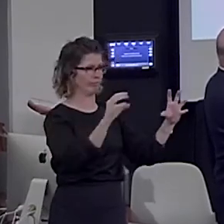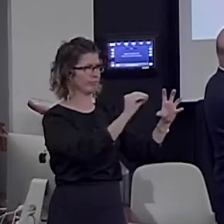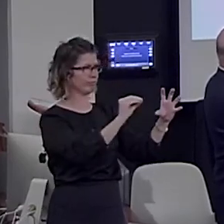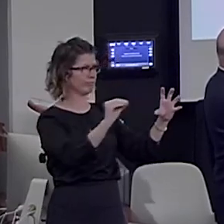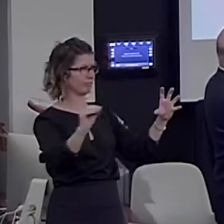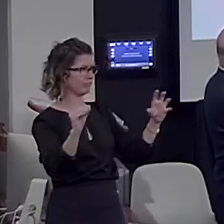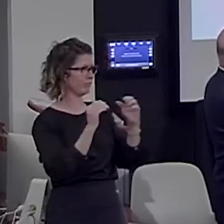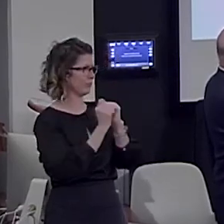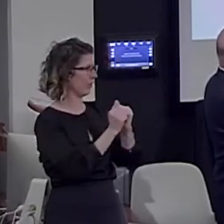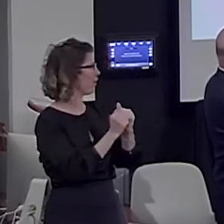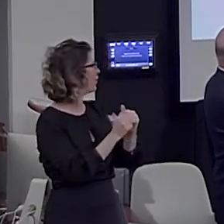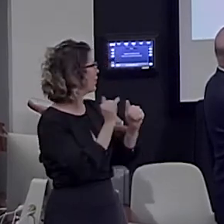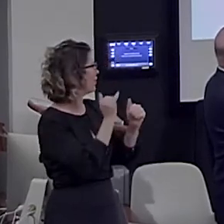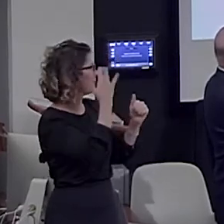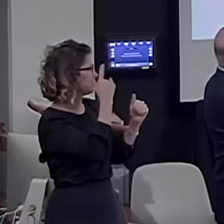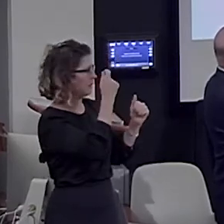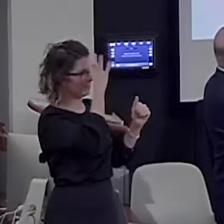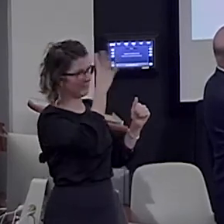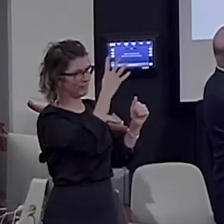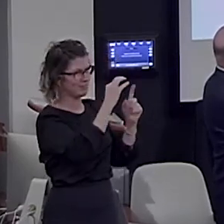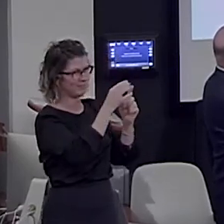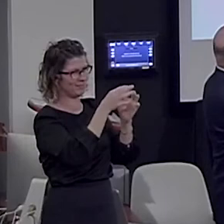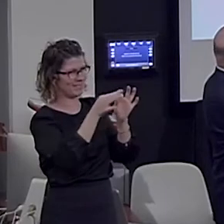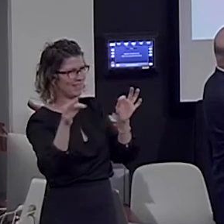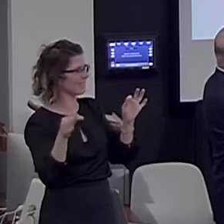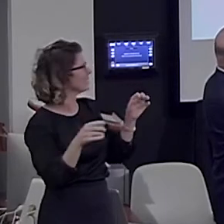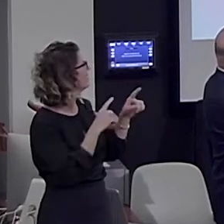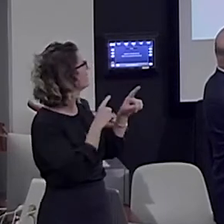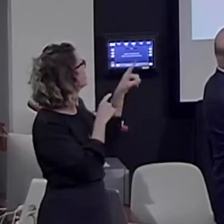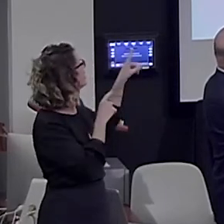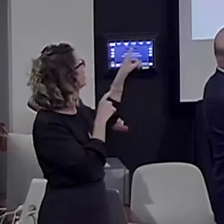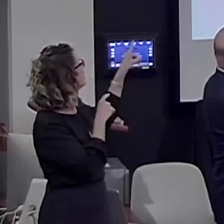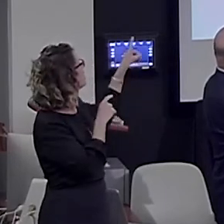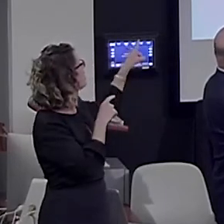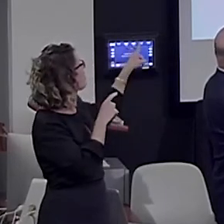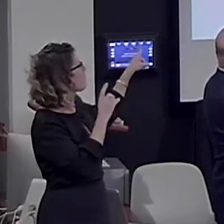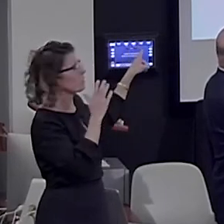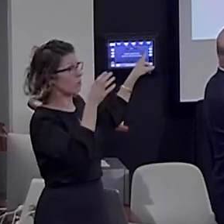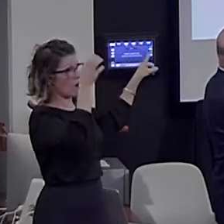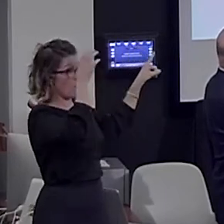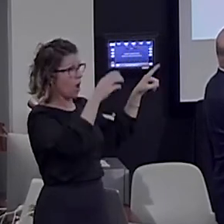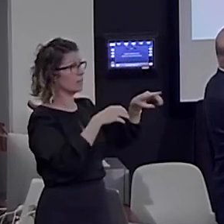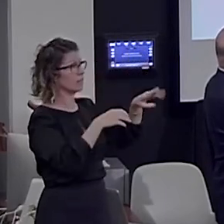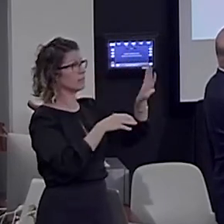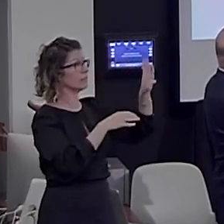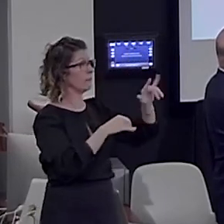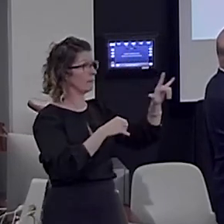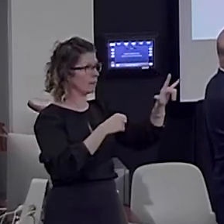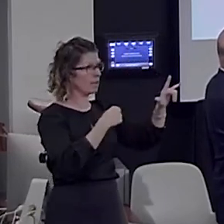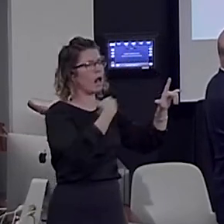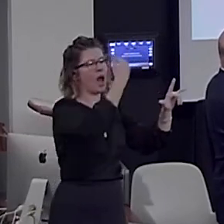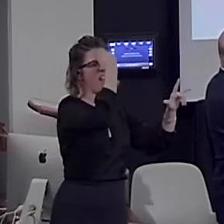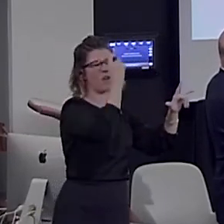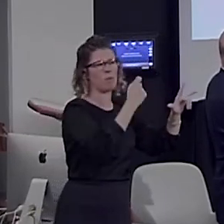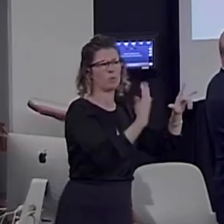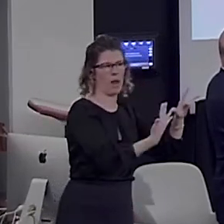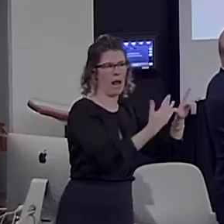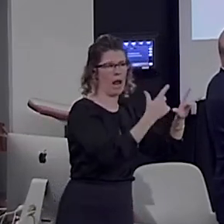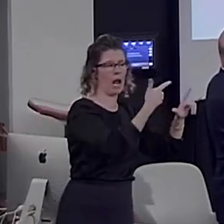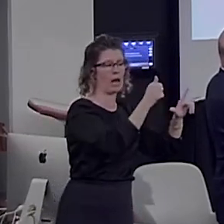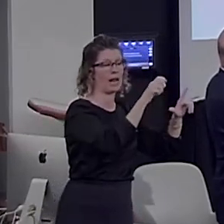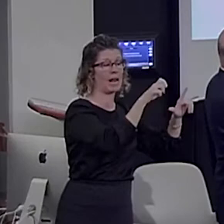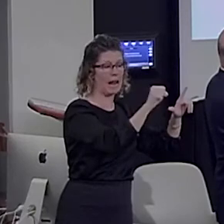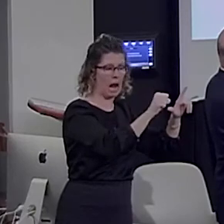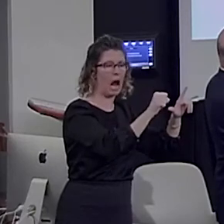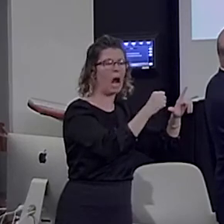And, in this way, we can control the tree structure. Well, our idea is the following. When you get Bill, you have to wait. When you get Bill Gates, you say, oh,